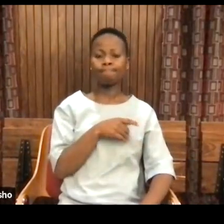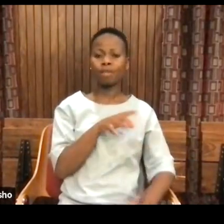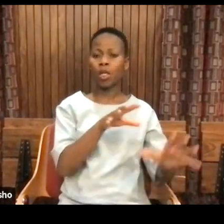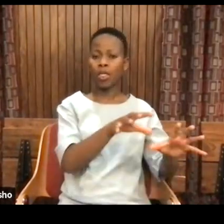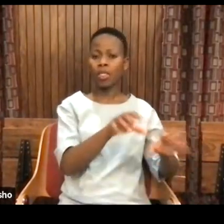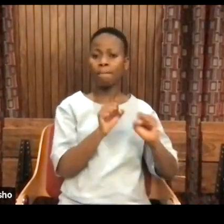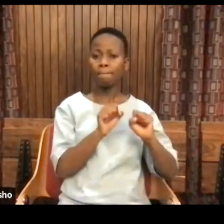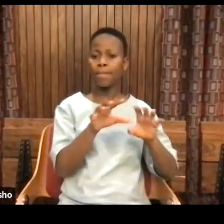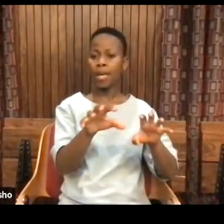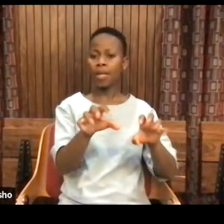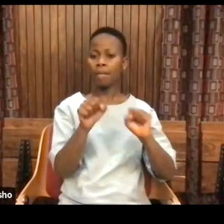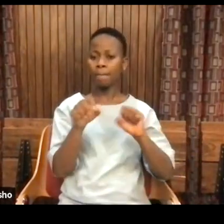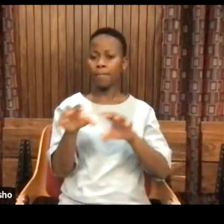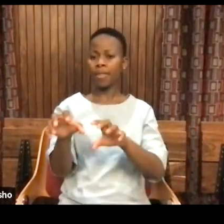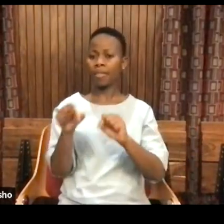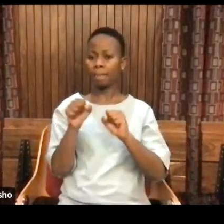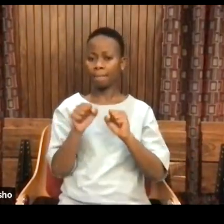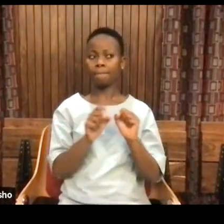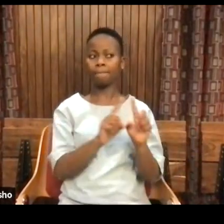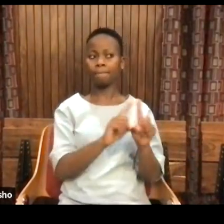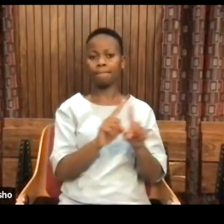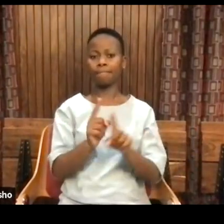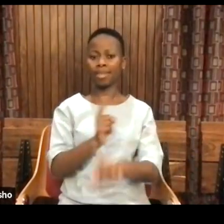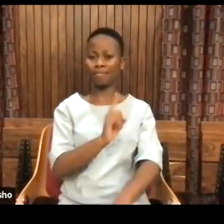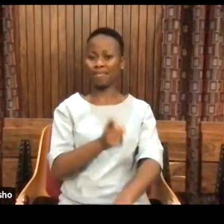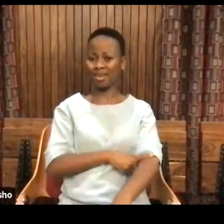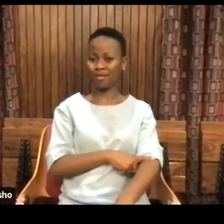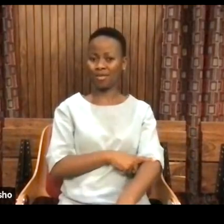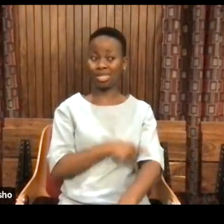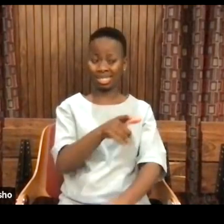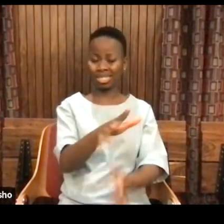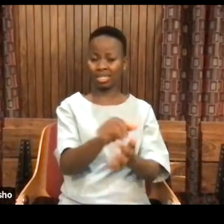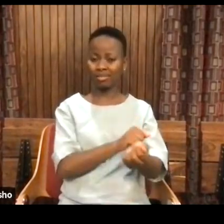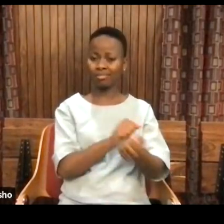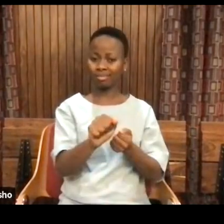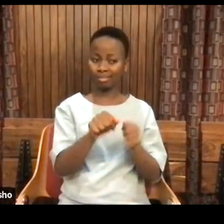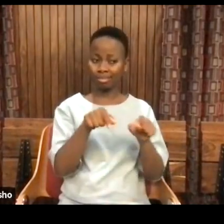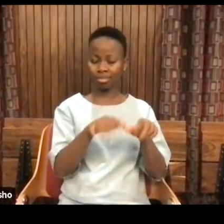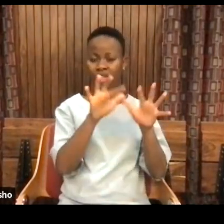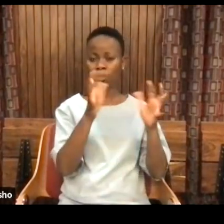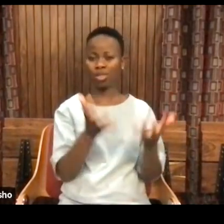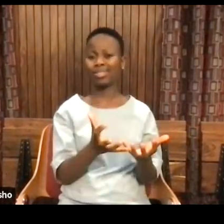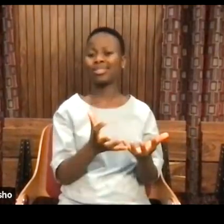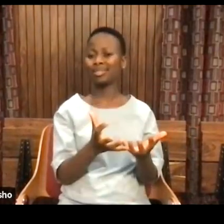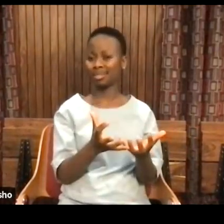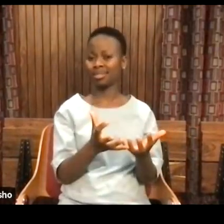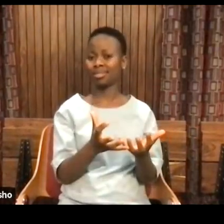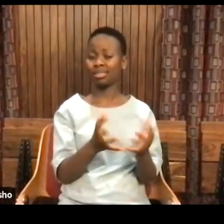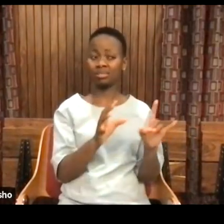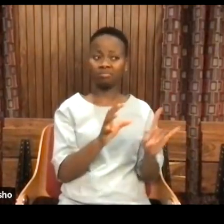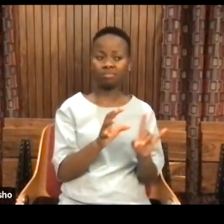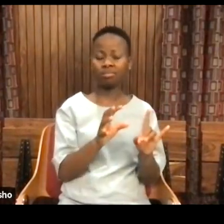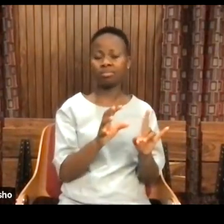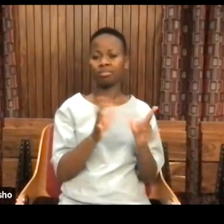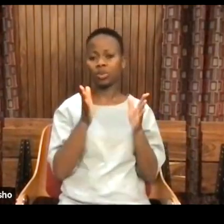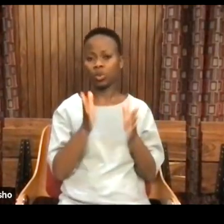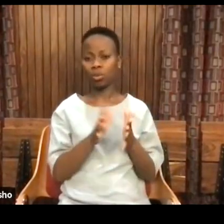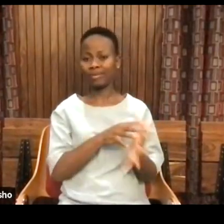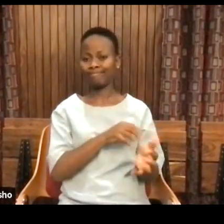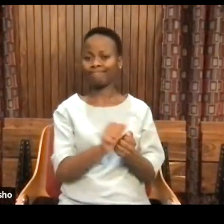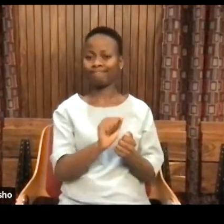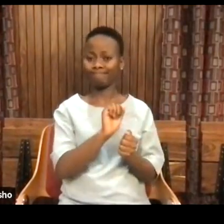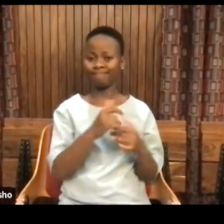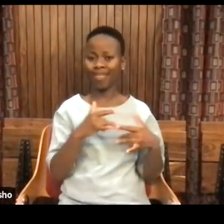our species but so many on the planet. because we're living in a situation in which access to those conditions are